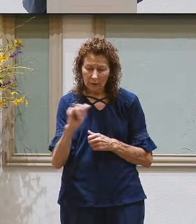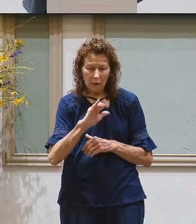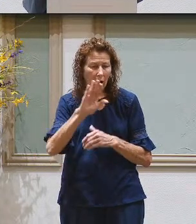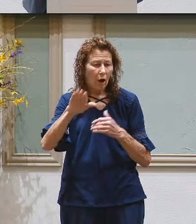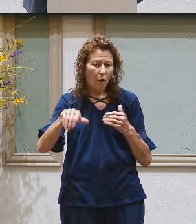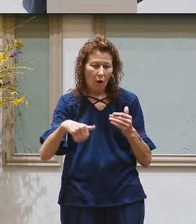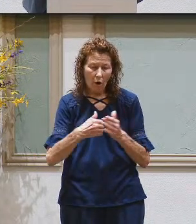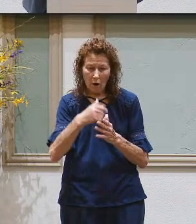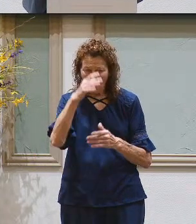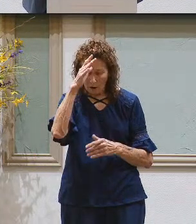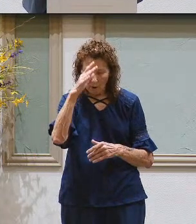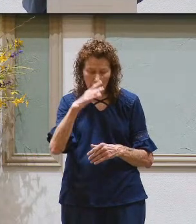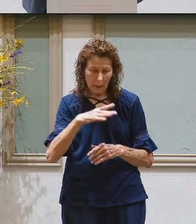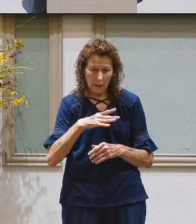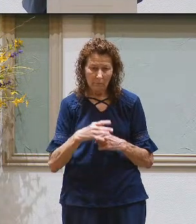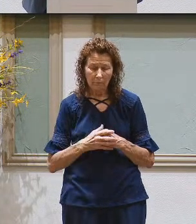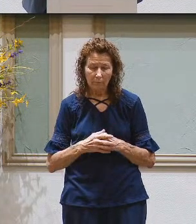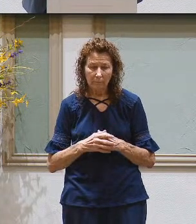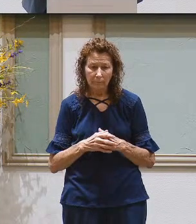like all of mankind.